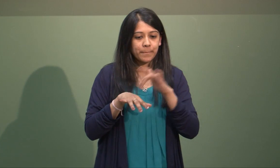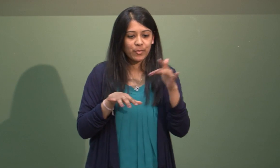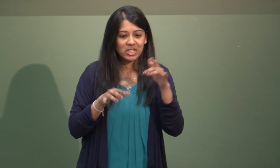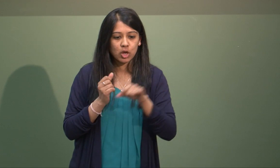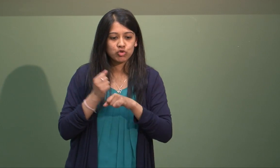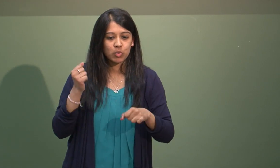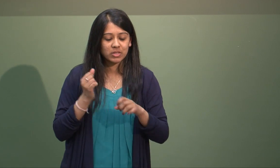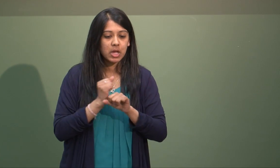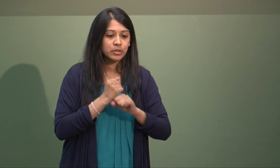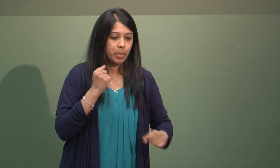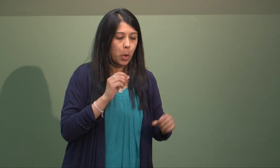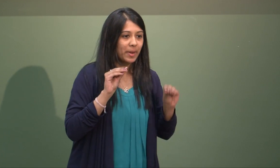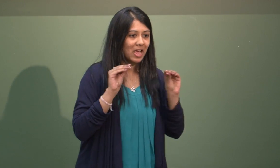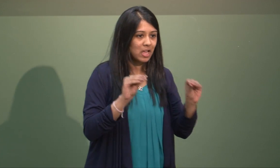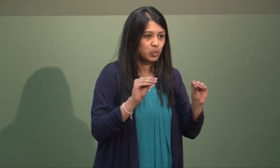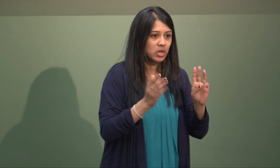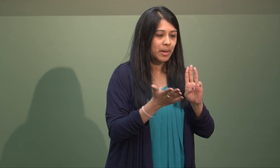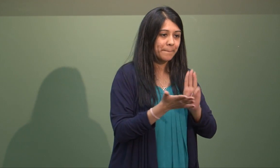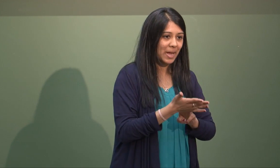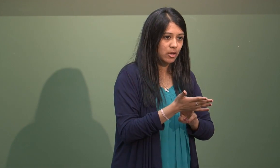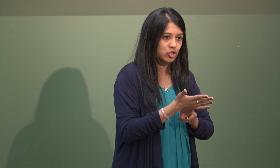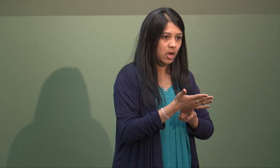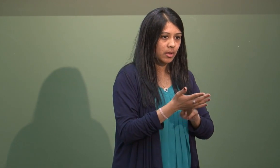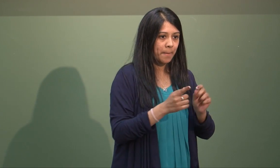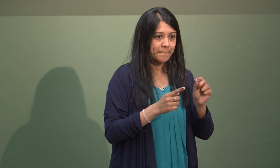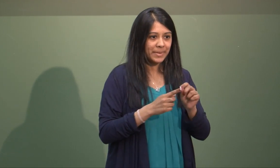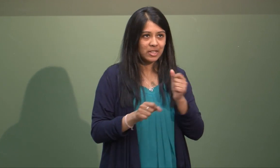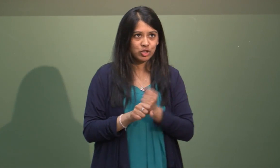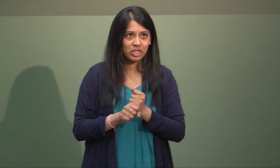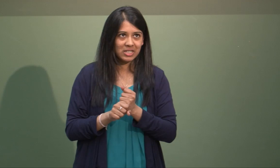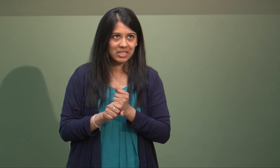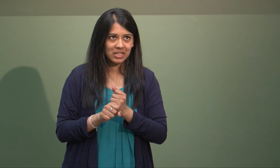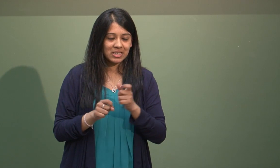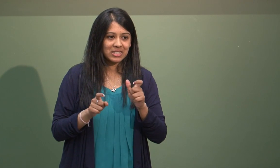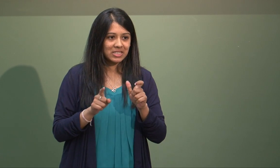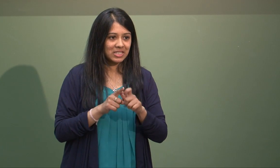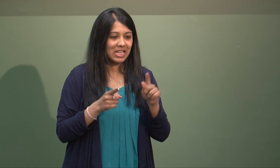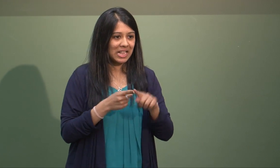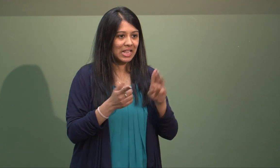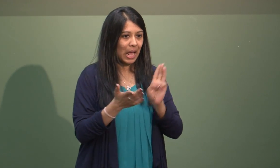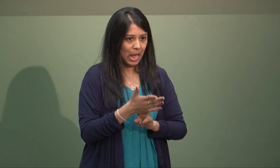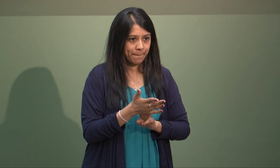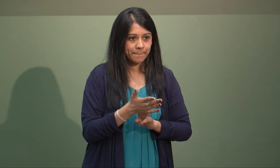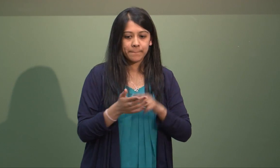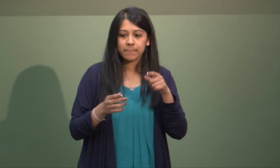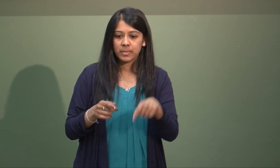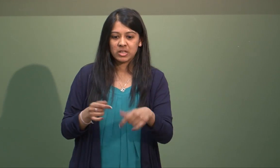And also applied for professional graduate diploma in